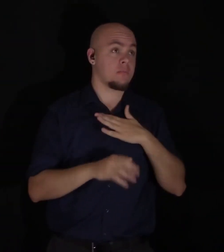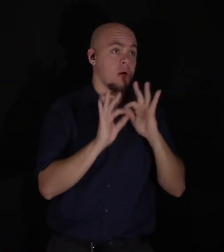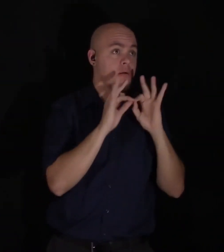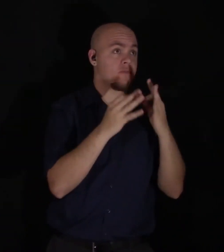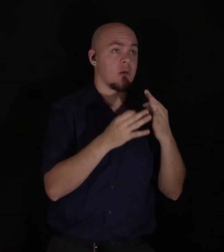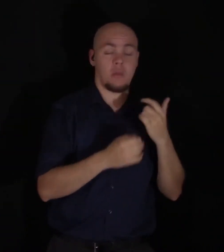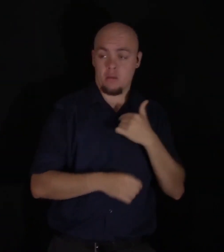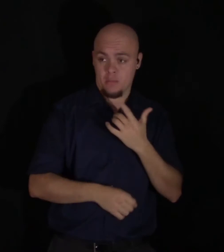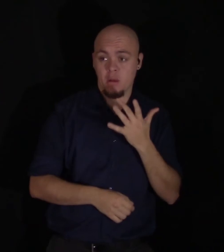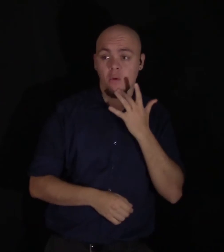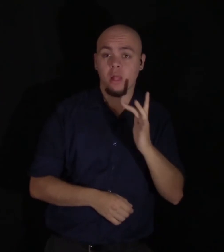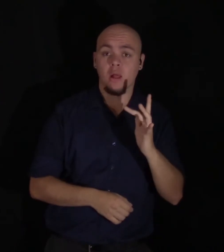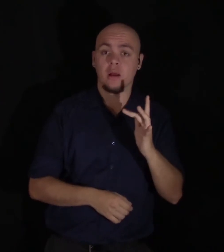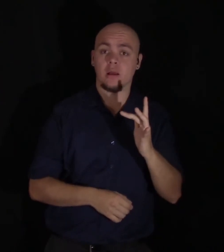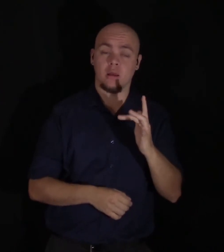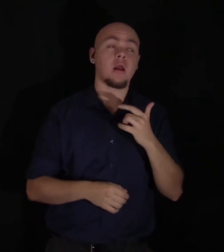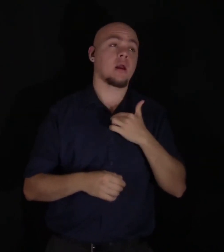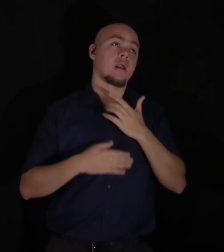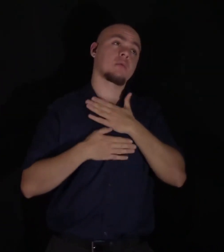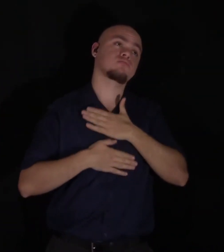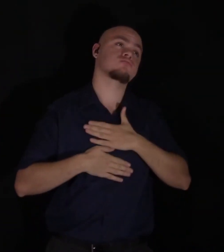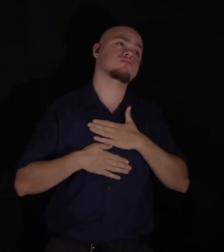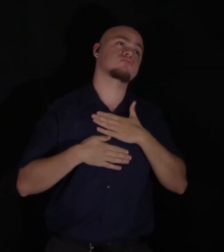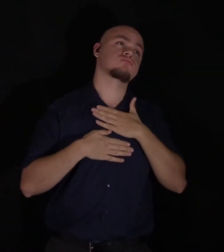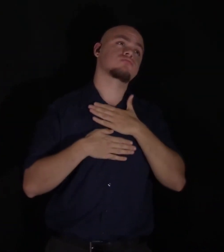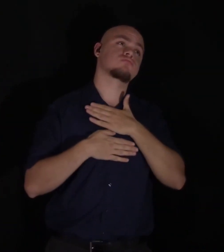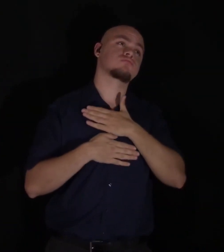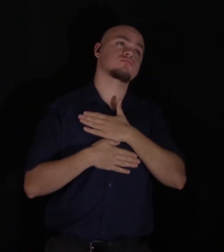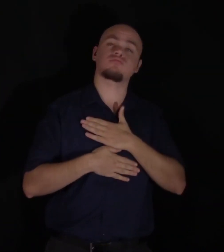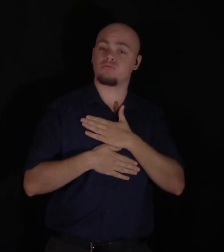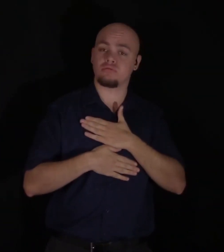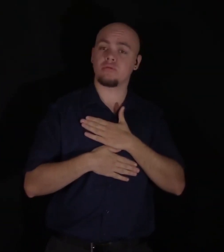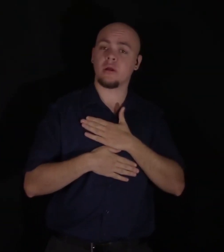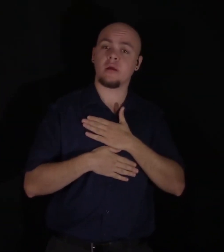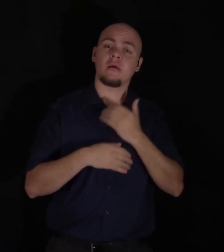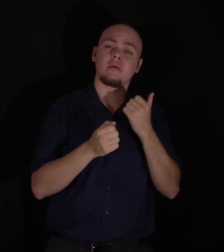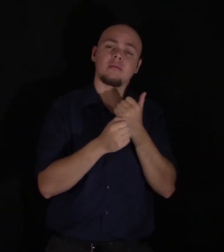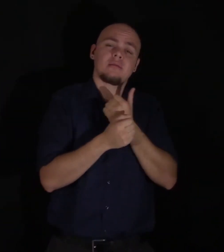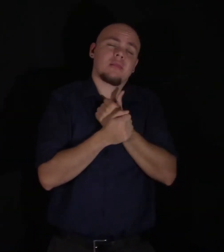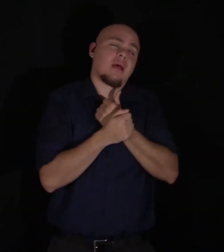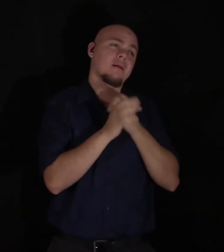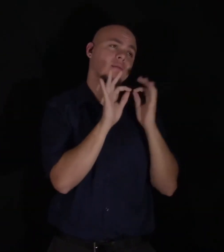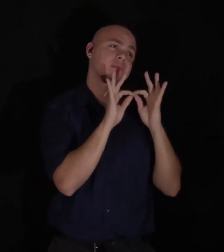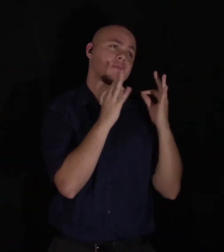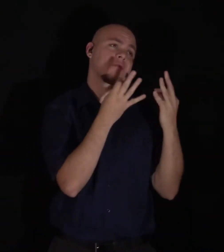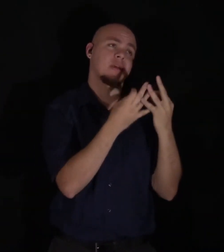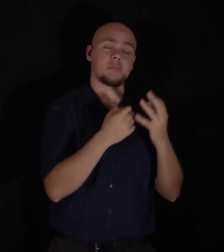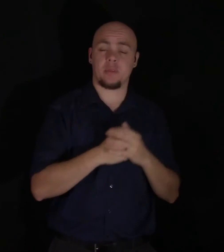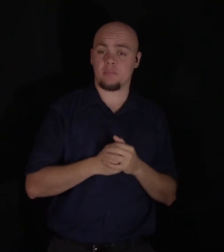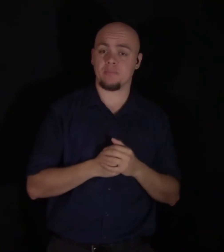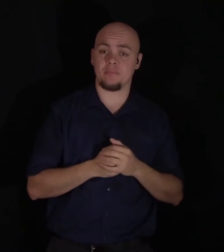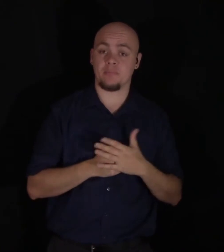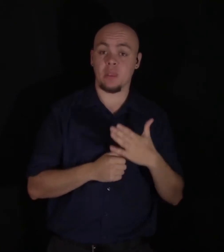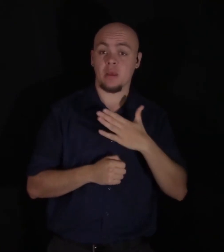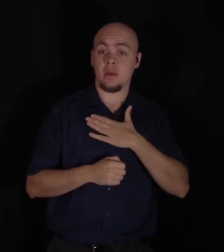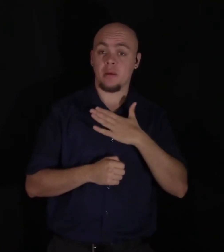and gratitude assisted the development of filial love. My temper was sometimes